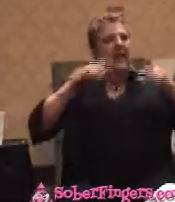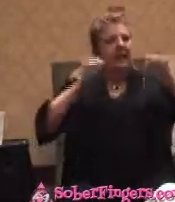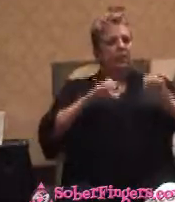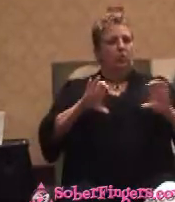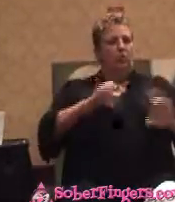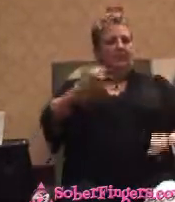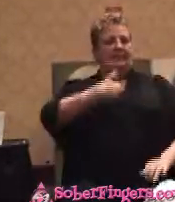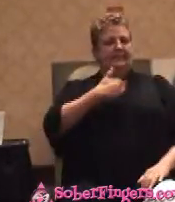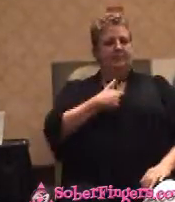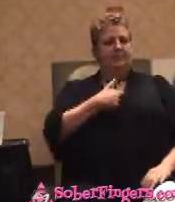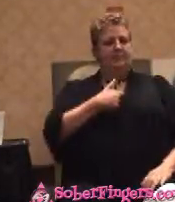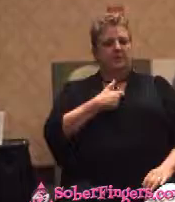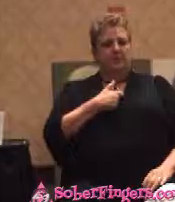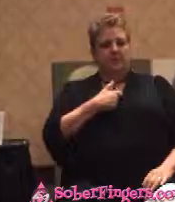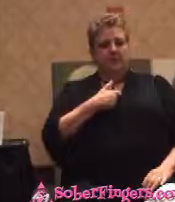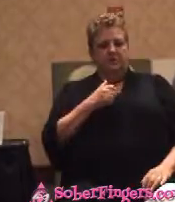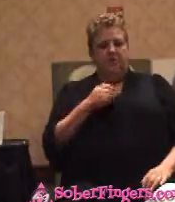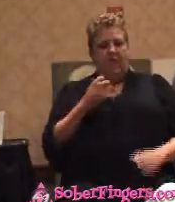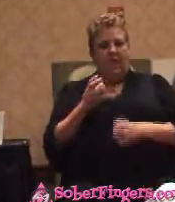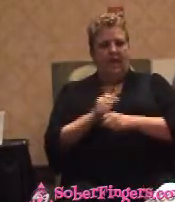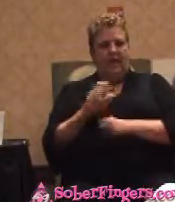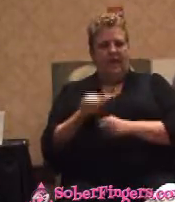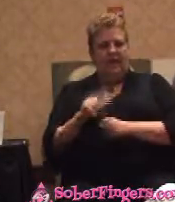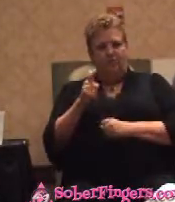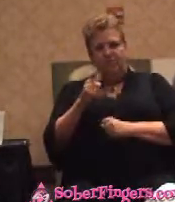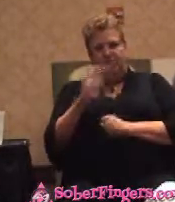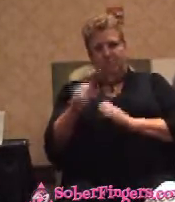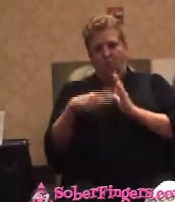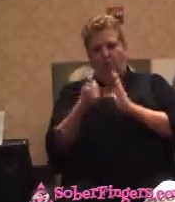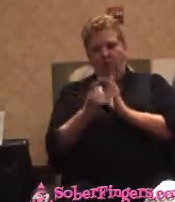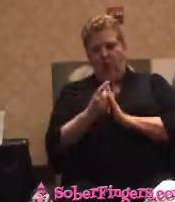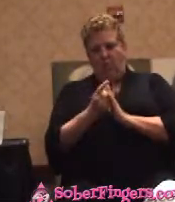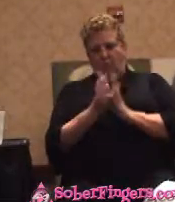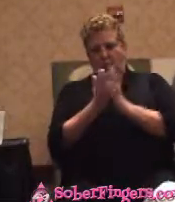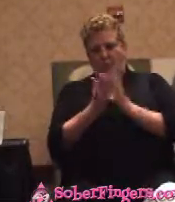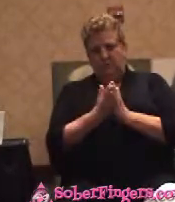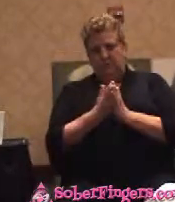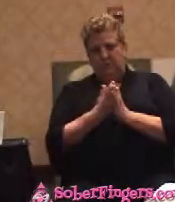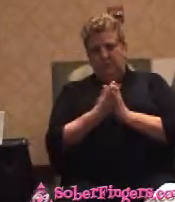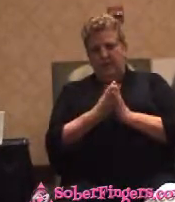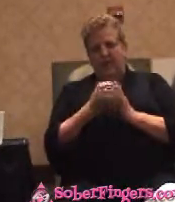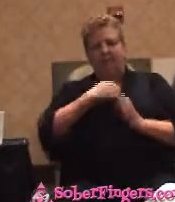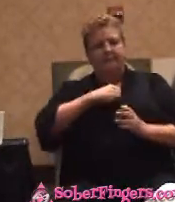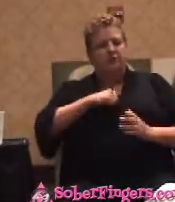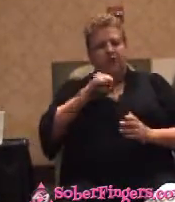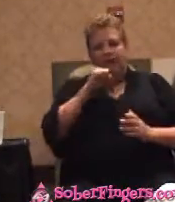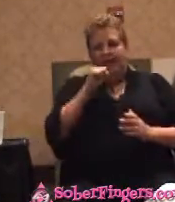And I just grabbed that little 24-hour day book. I'm sorry I didn't read conference group literature. I just didn't know about it.